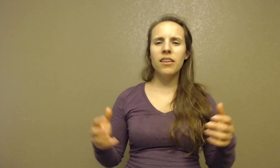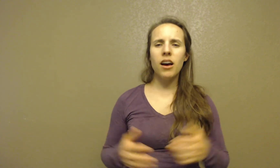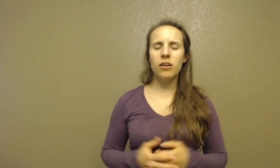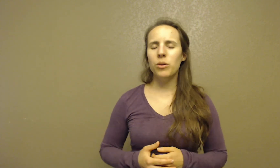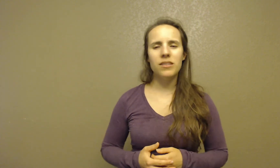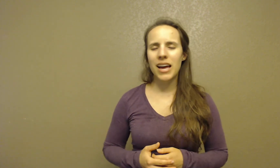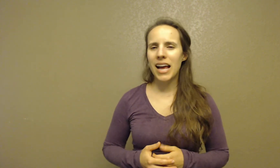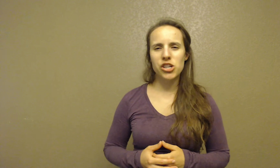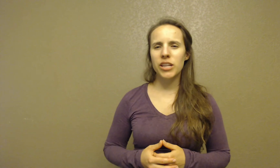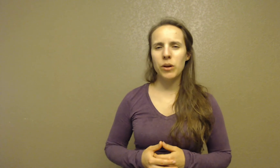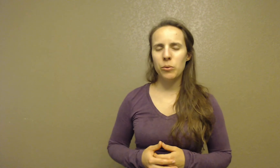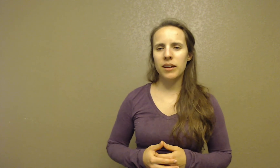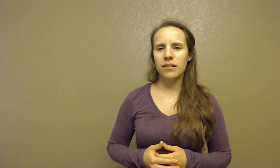thought was not actually what it was.